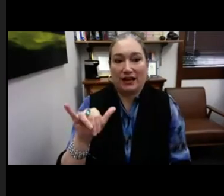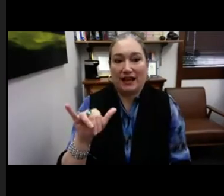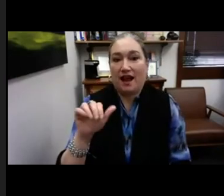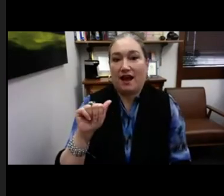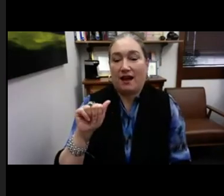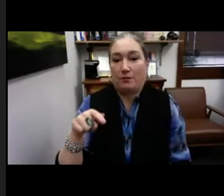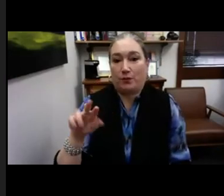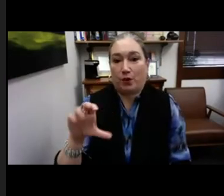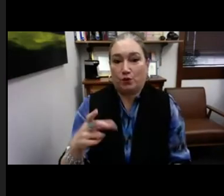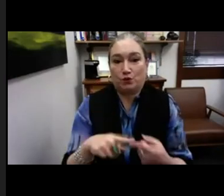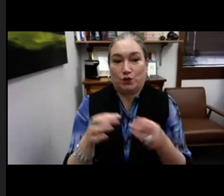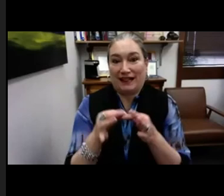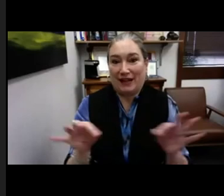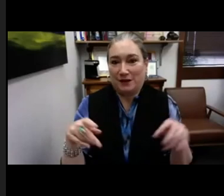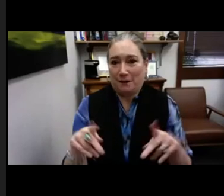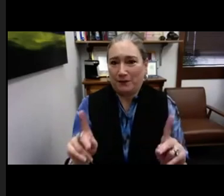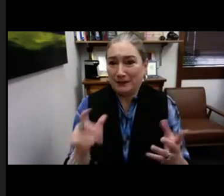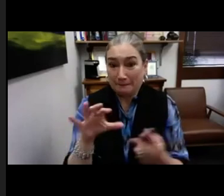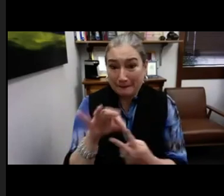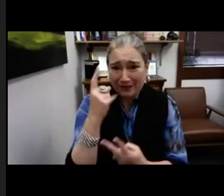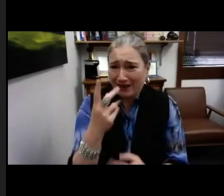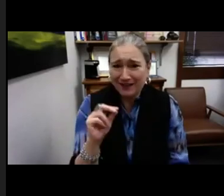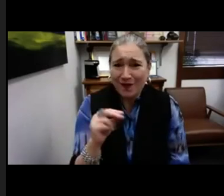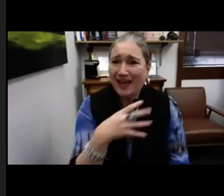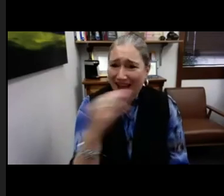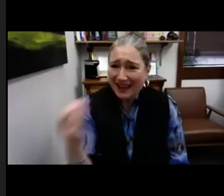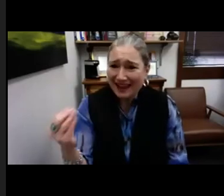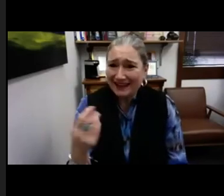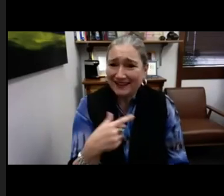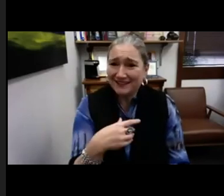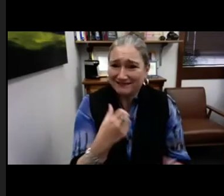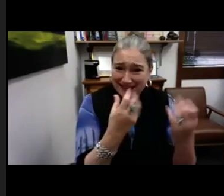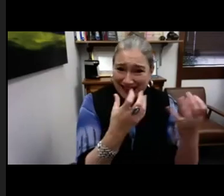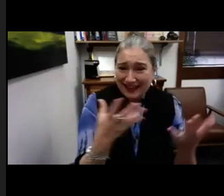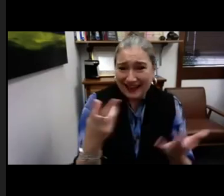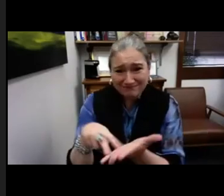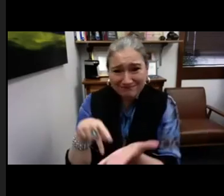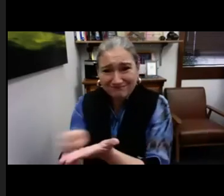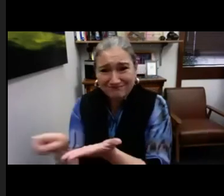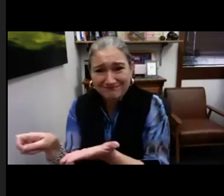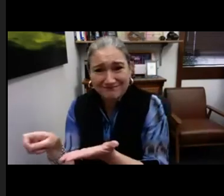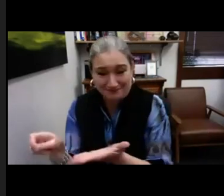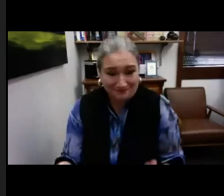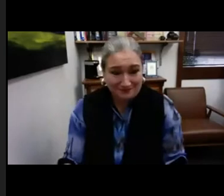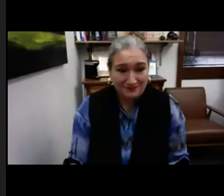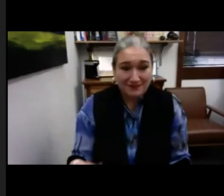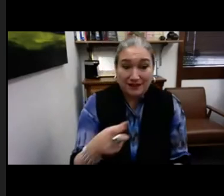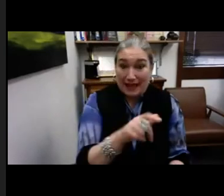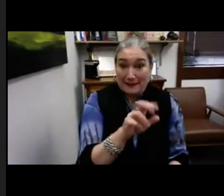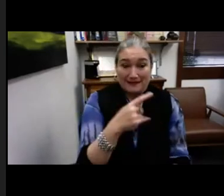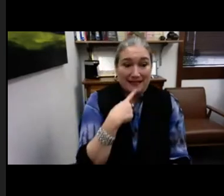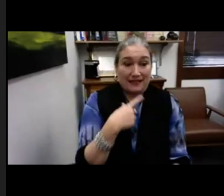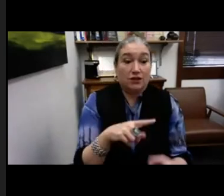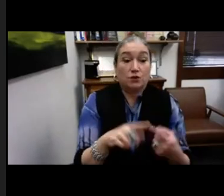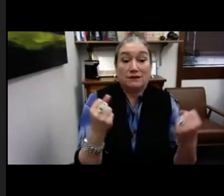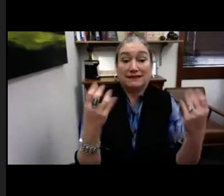This one is the non-binary approach to early educational opportunities. It's hard to just pick one. You shouldn't have to pick one.